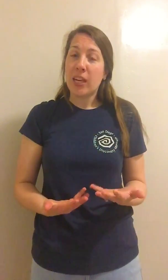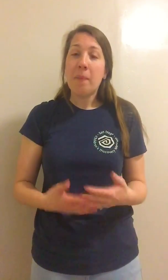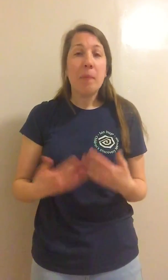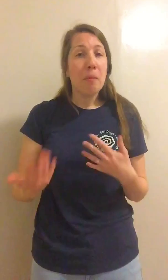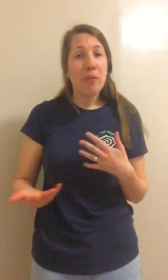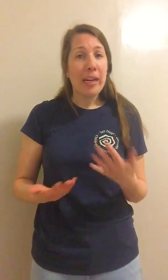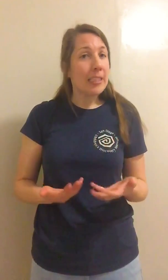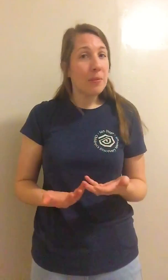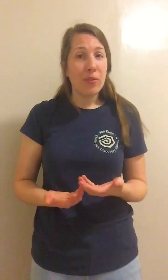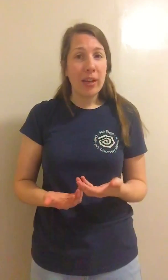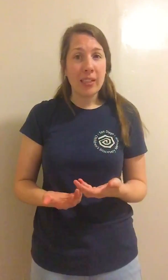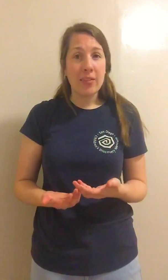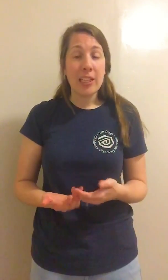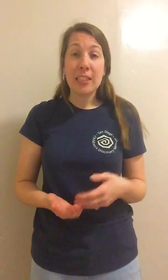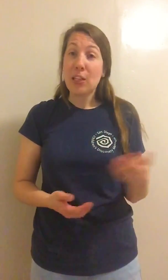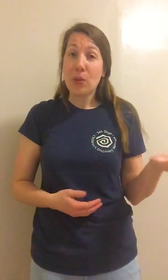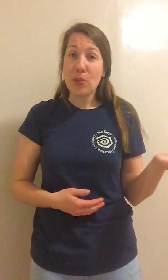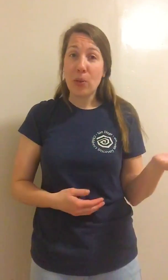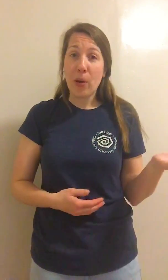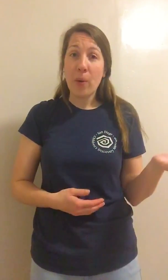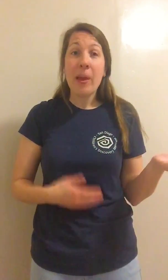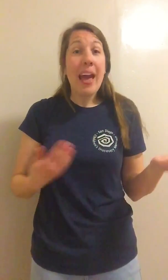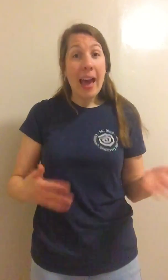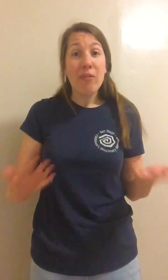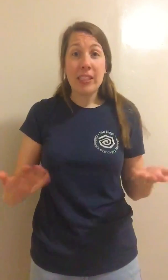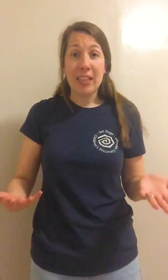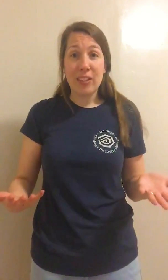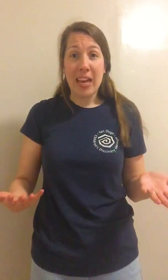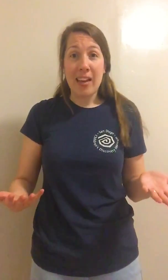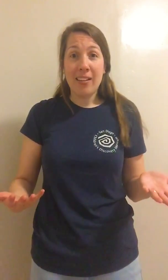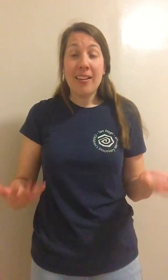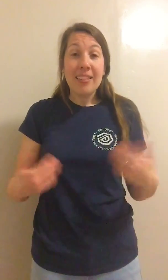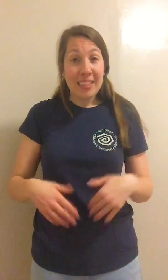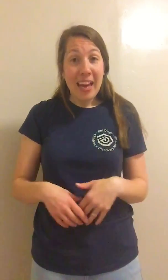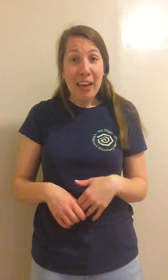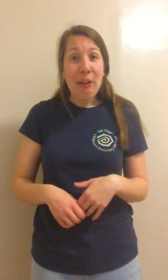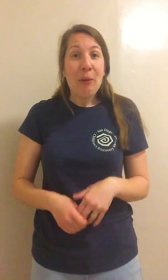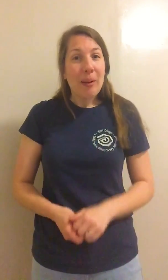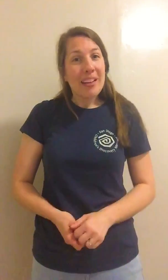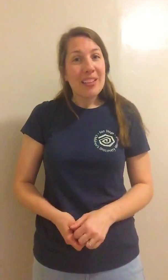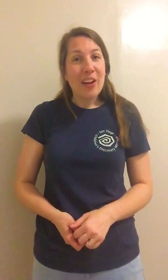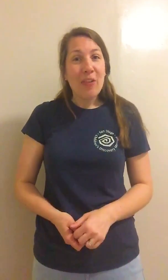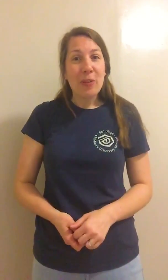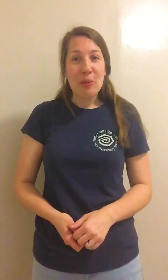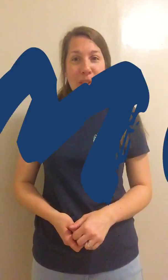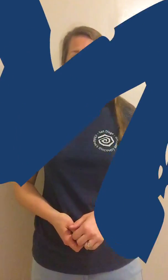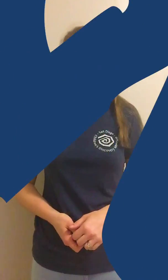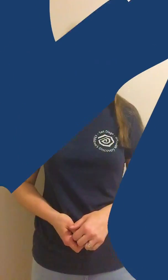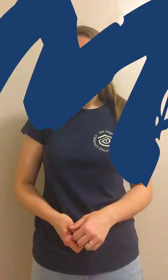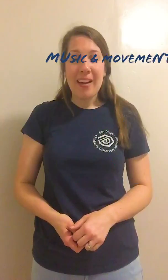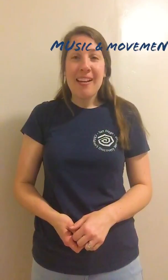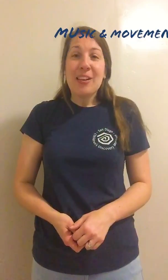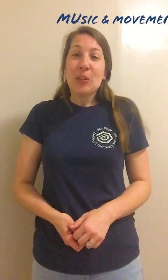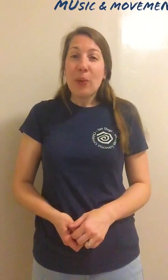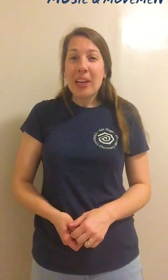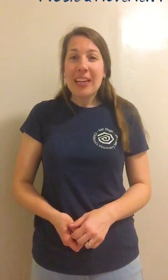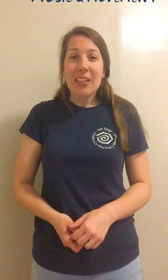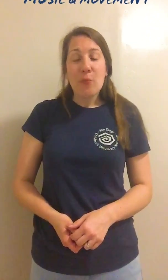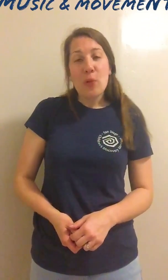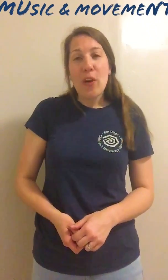time by providing some different activities that you can do at home every single day. Today, we're going to start off with music and movement. So we're going to get to move